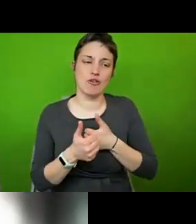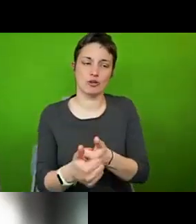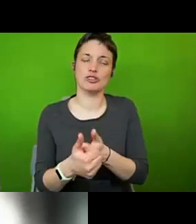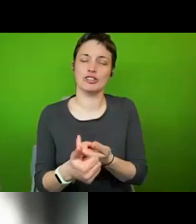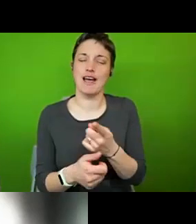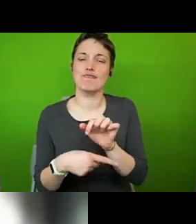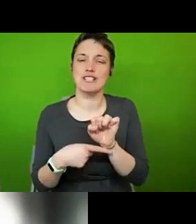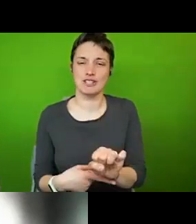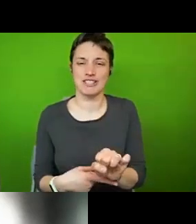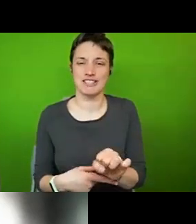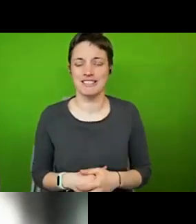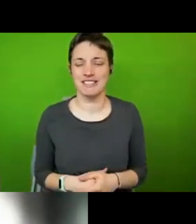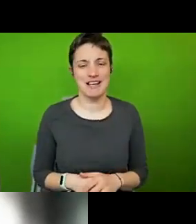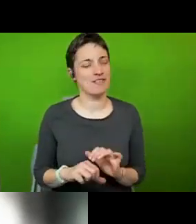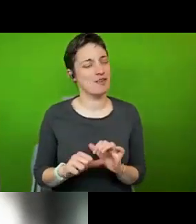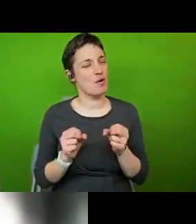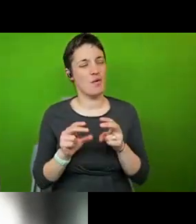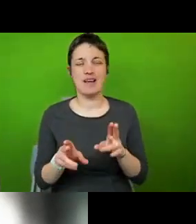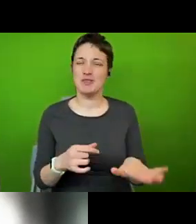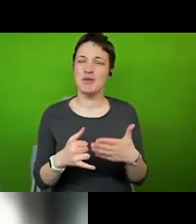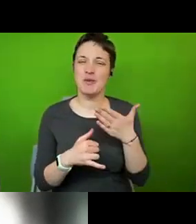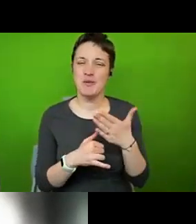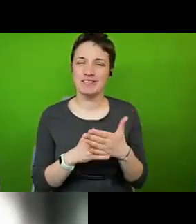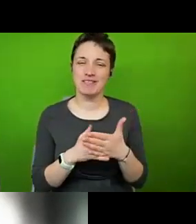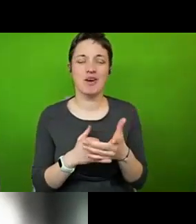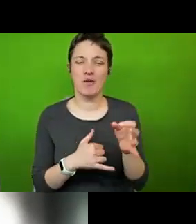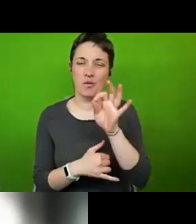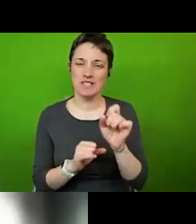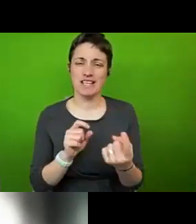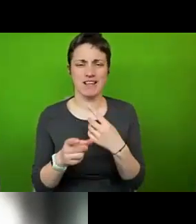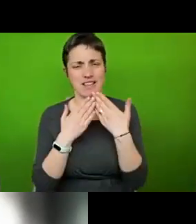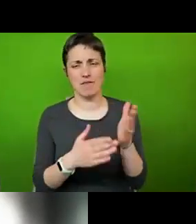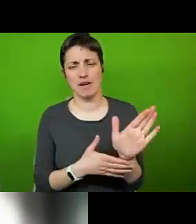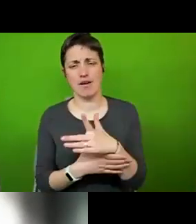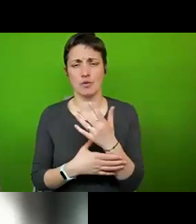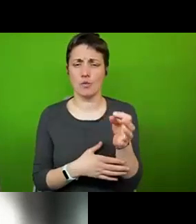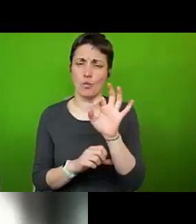way to end the question and answer and thanks to everybody that sent in questions